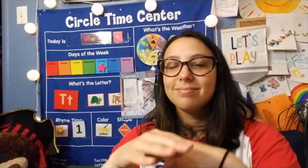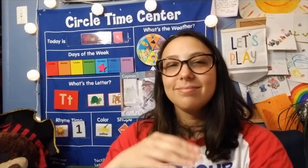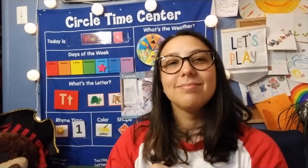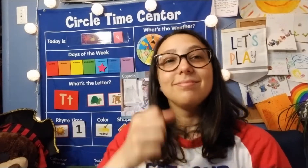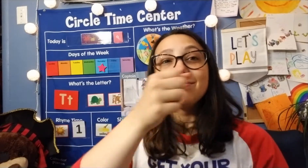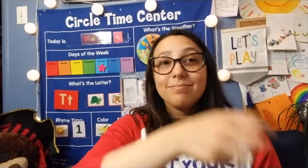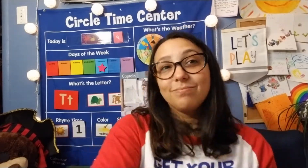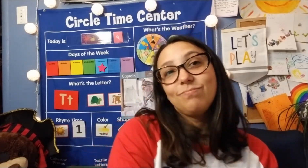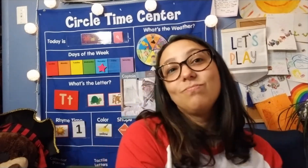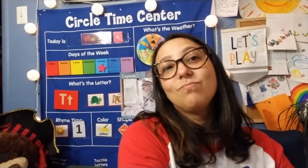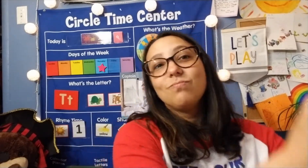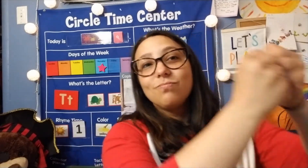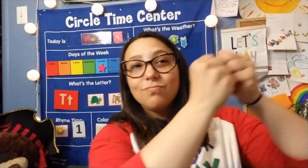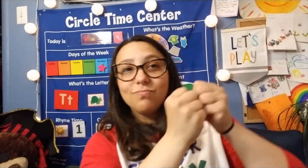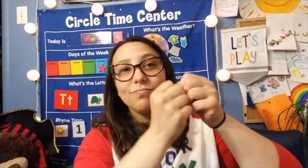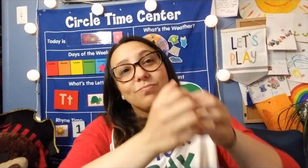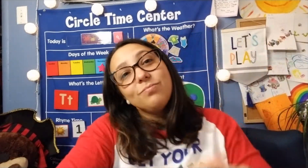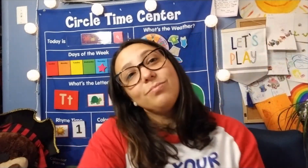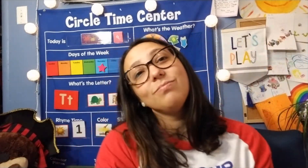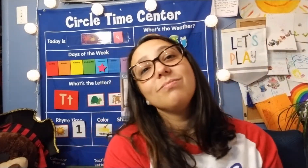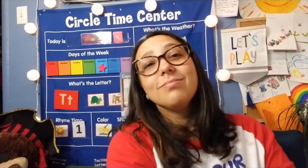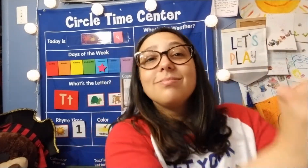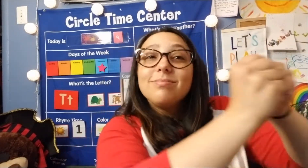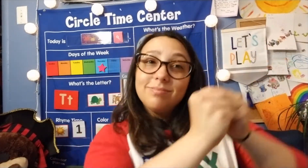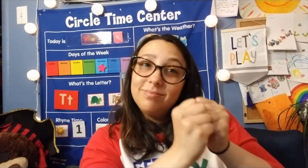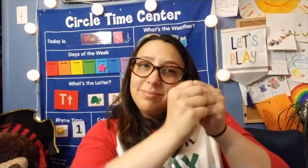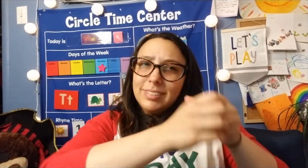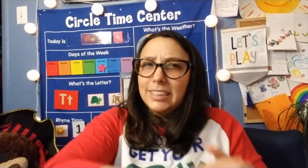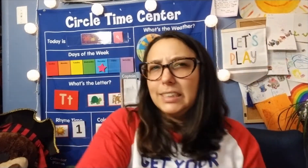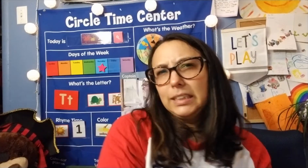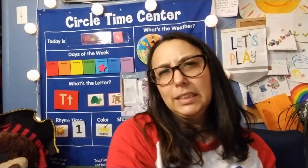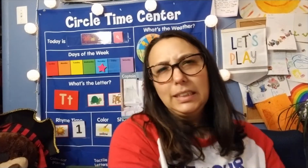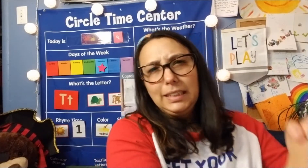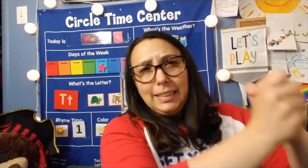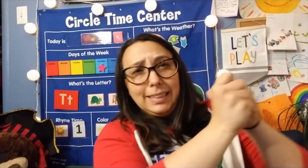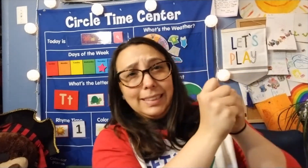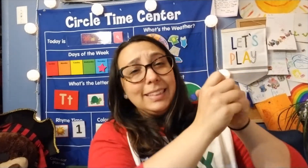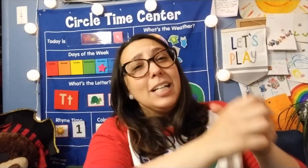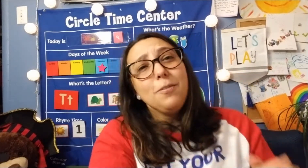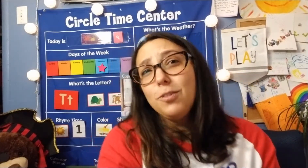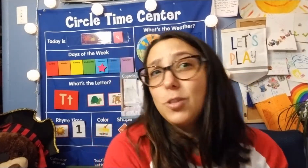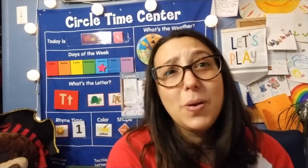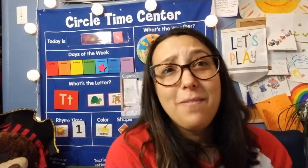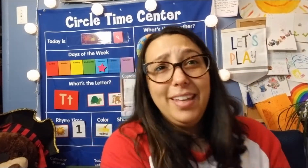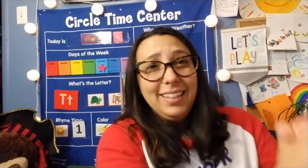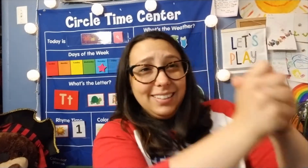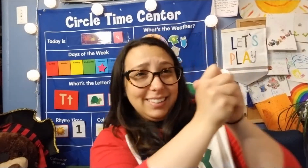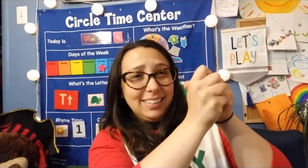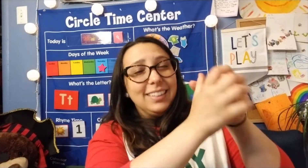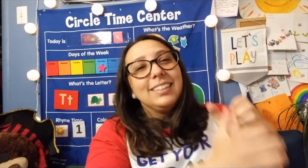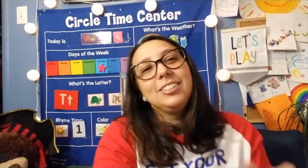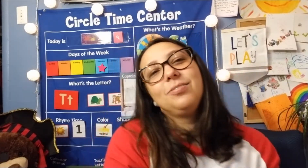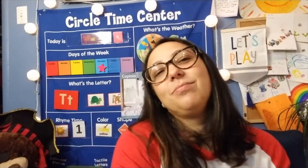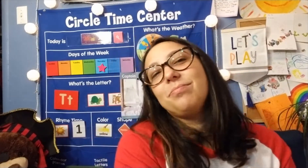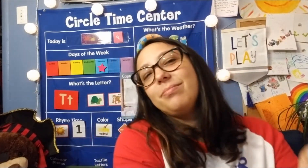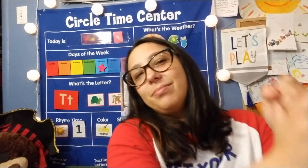Pull up the anchor and it's very heavy chain. Pull up